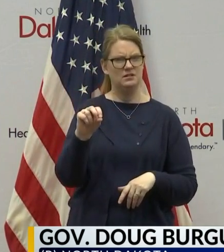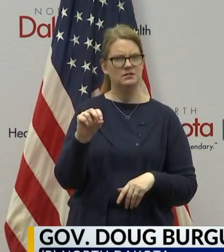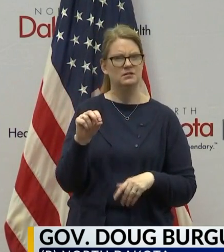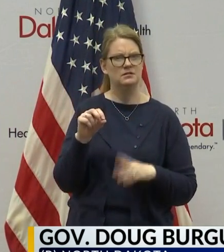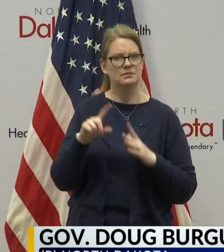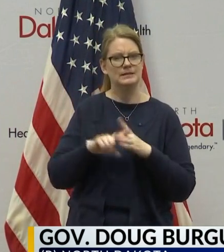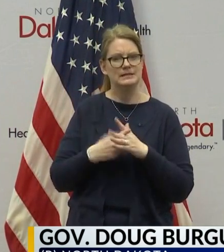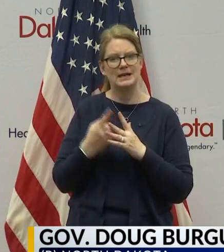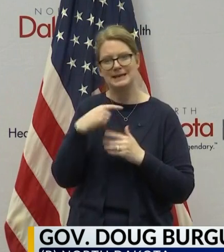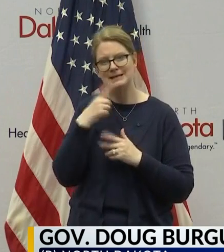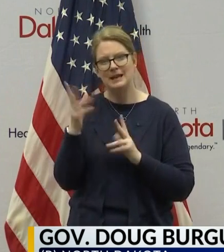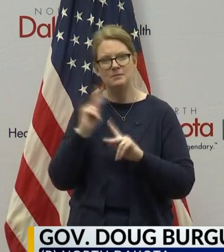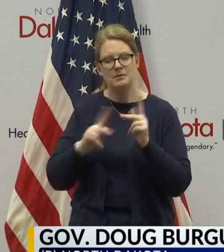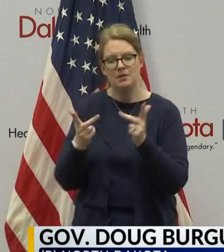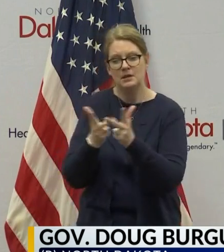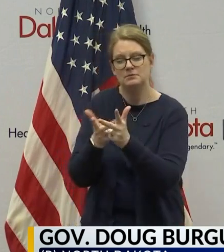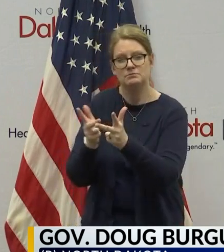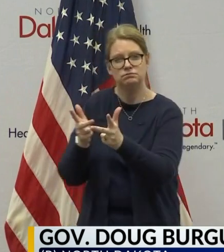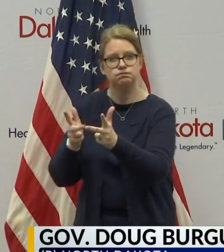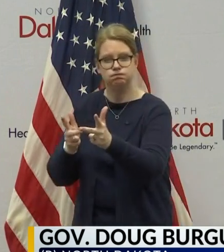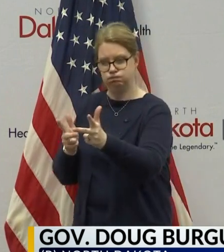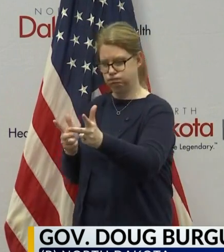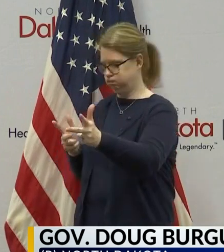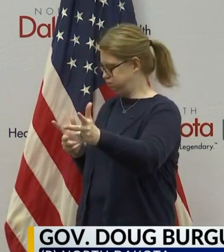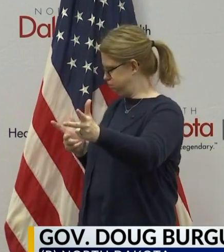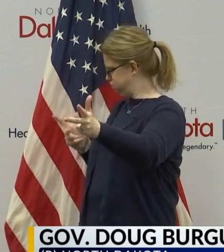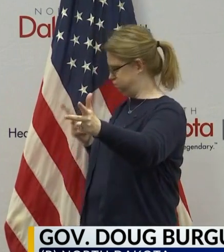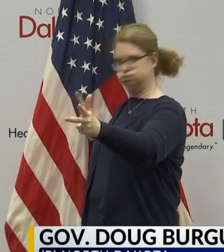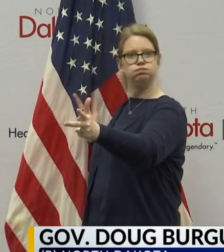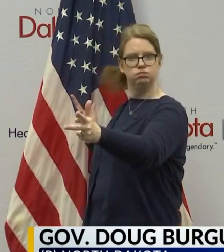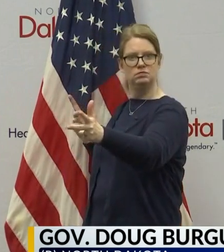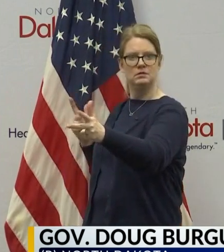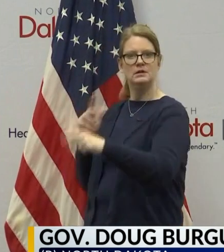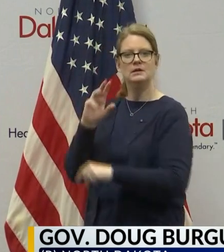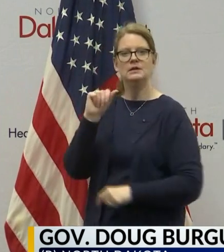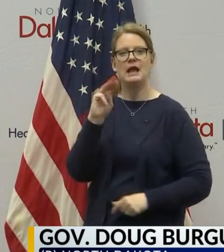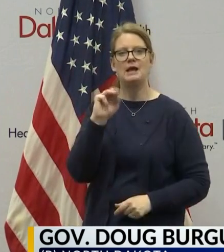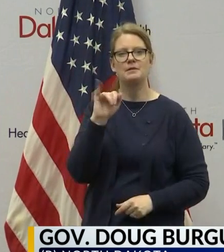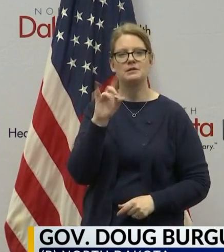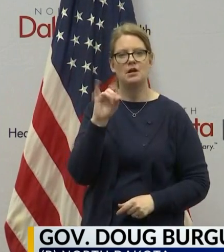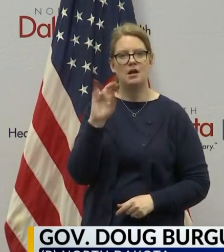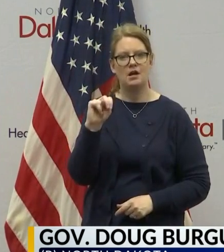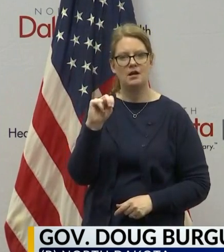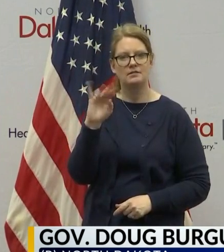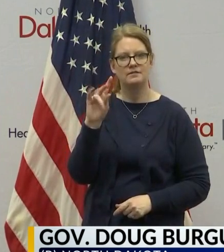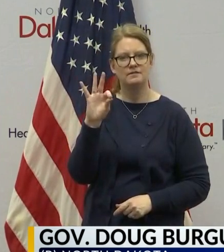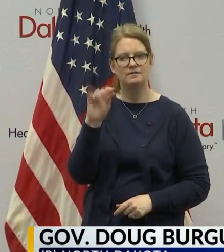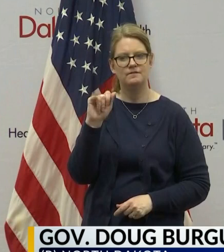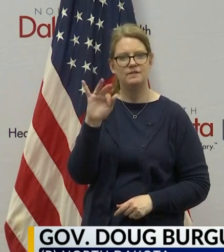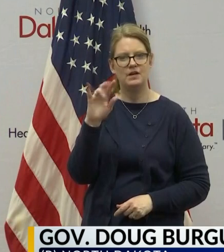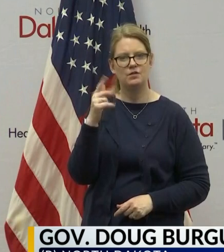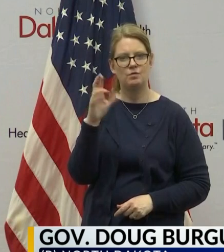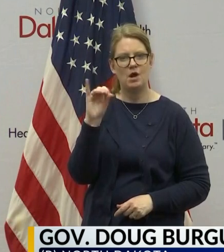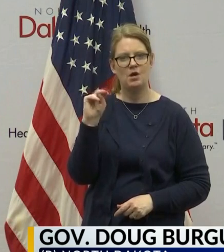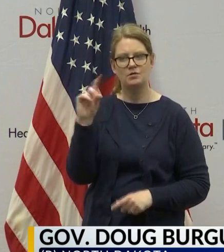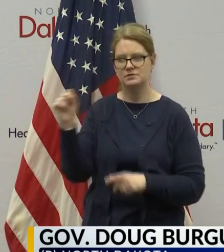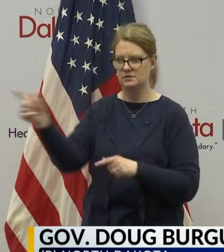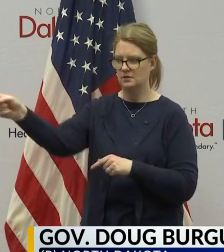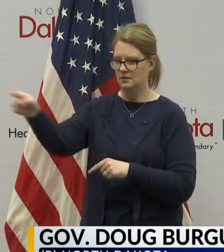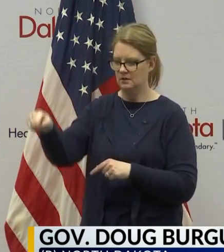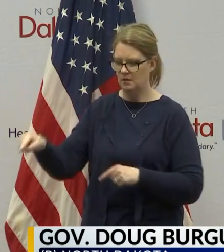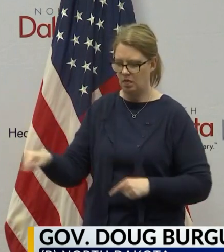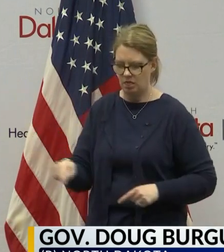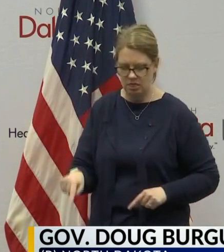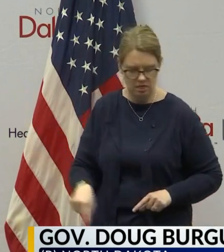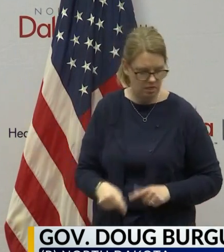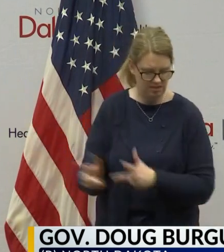people that were in line. We had a line of cars from the, you know, winding from the Amidon fairgrounds in through the town of Amidon. And